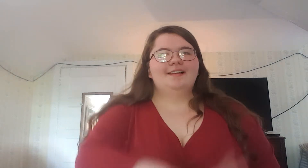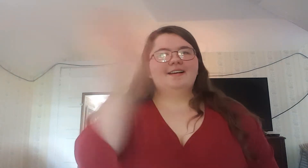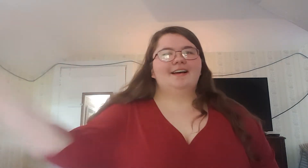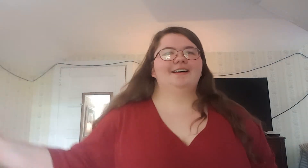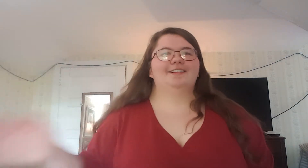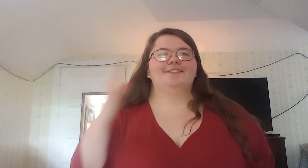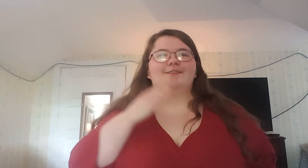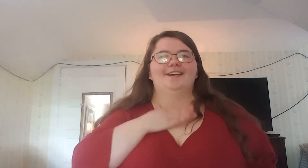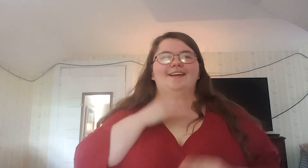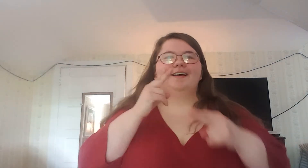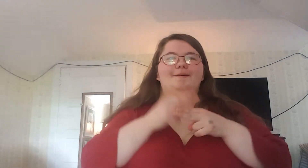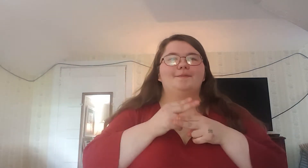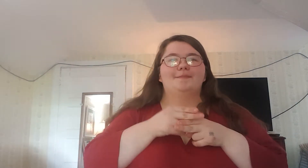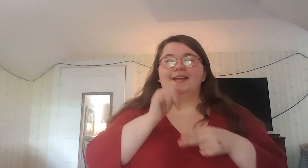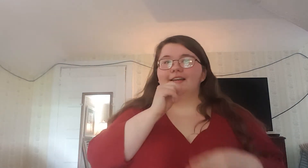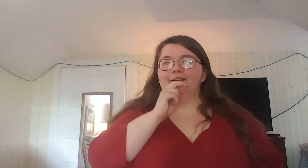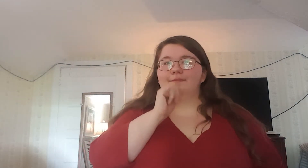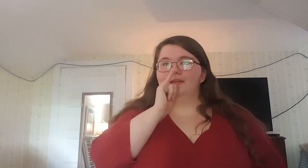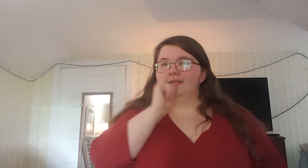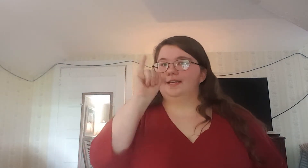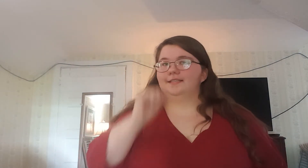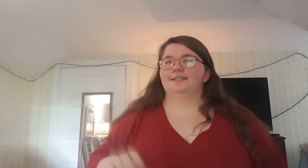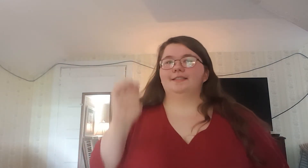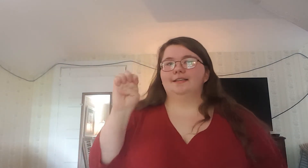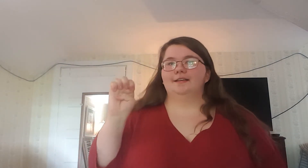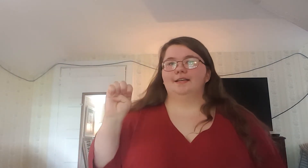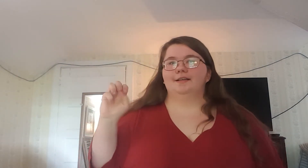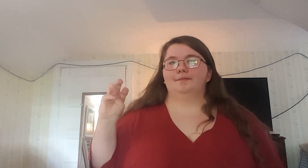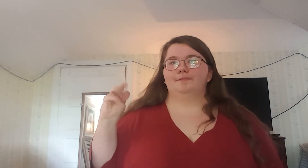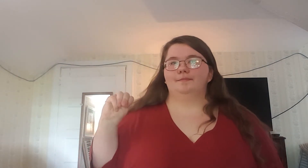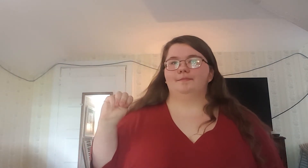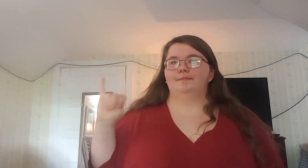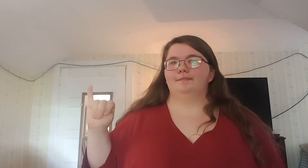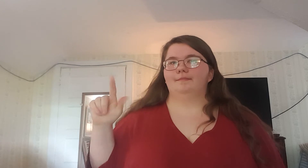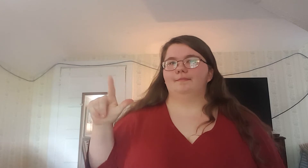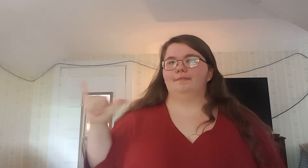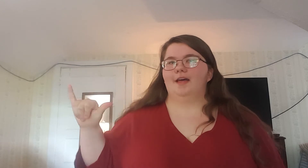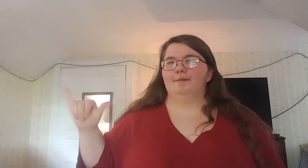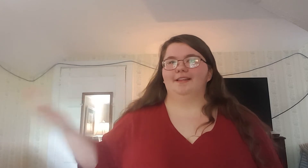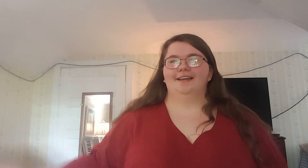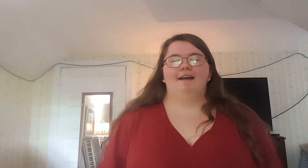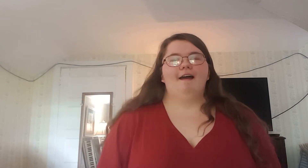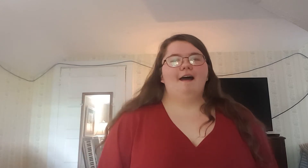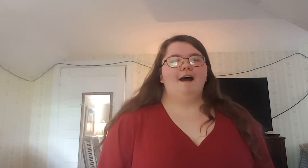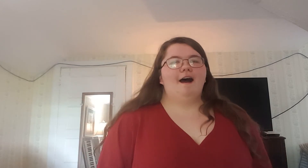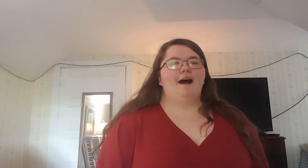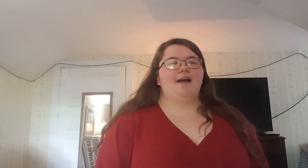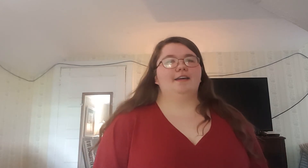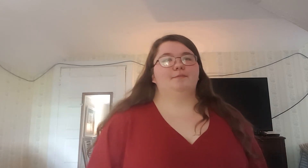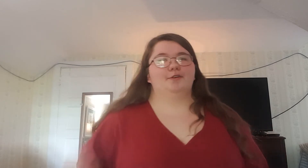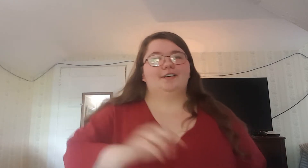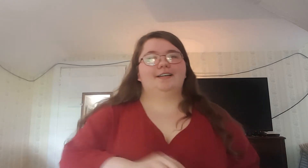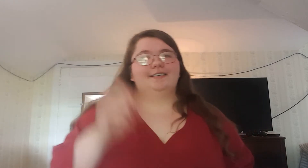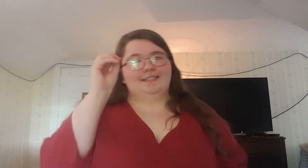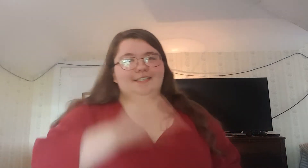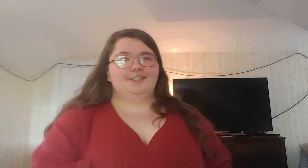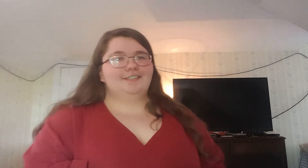Hello everyone, my name is Emily. I am your teacher,